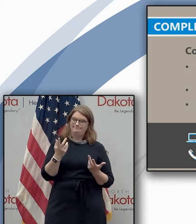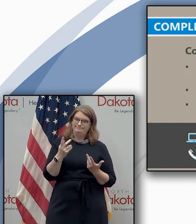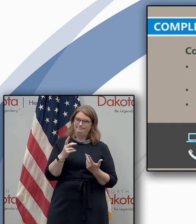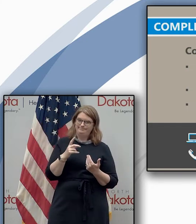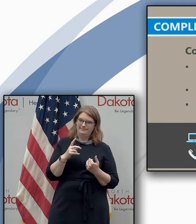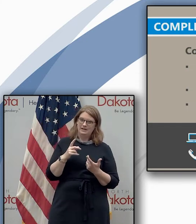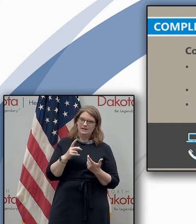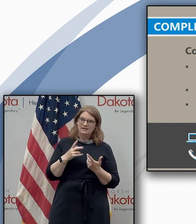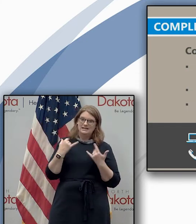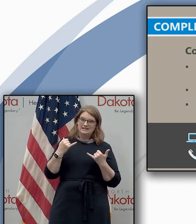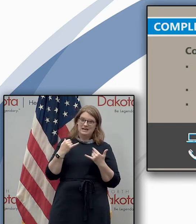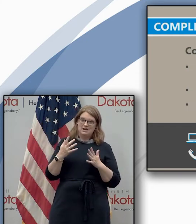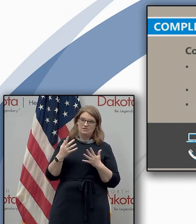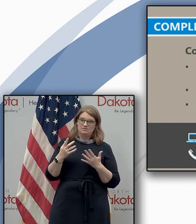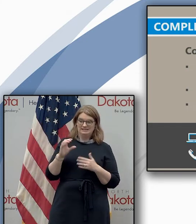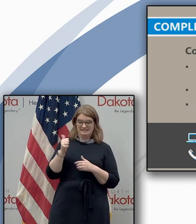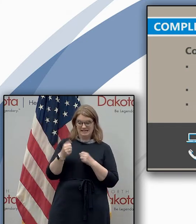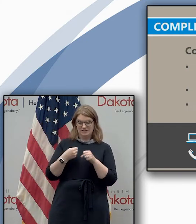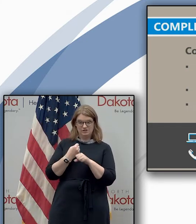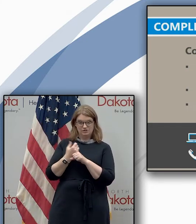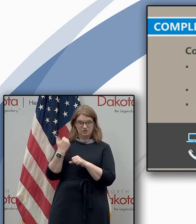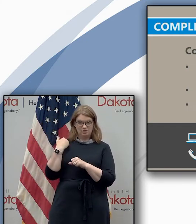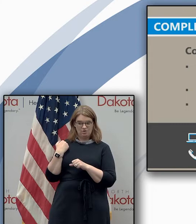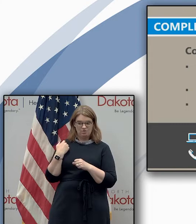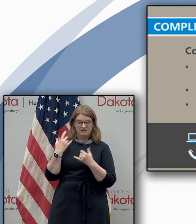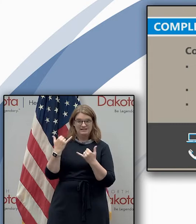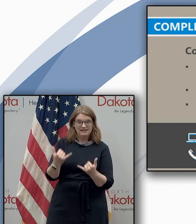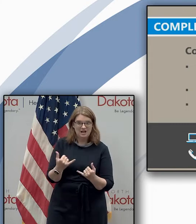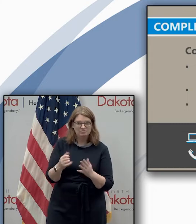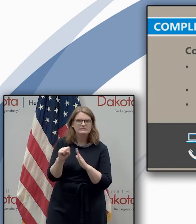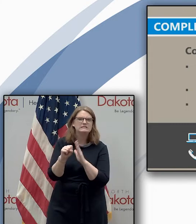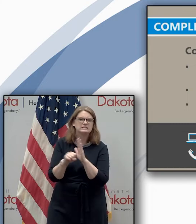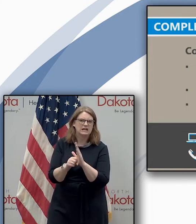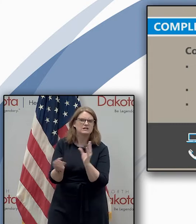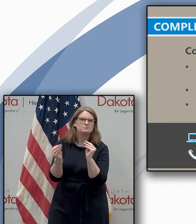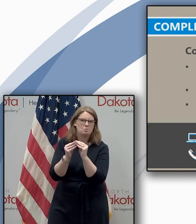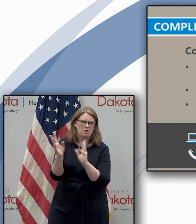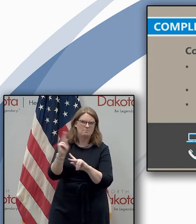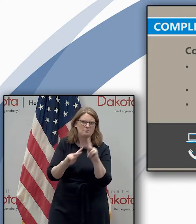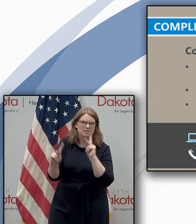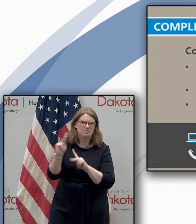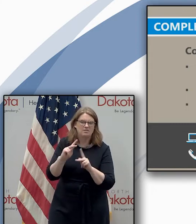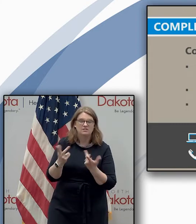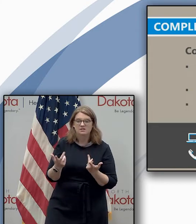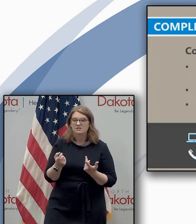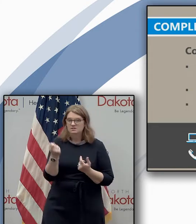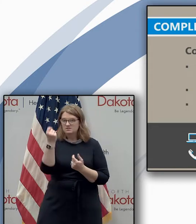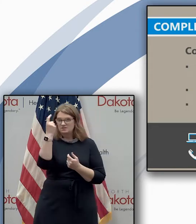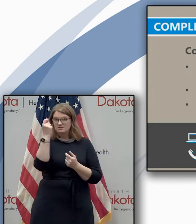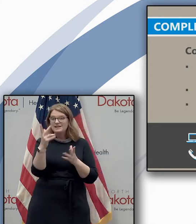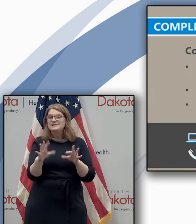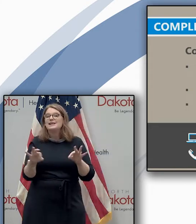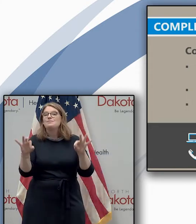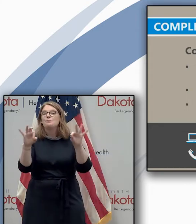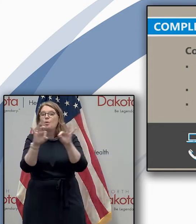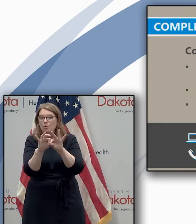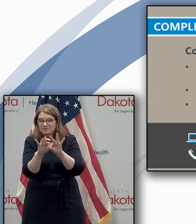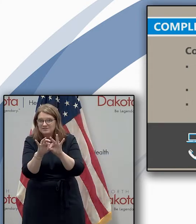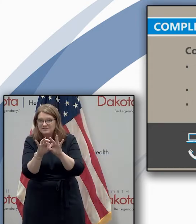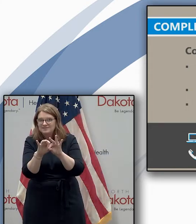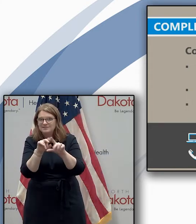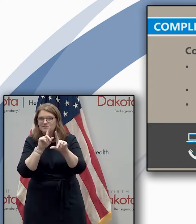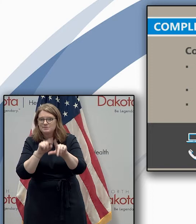our state is much larger than it was 10 years ago so all the more important for the next decade that people get counted as of thursday